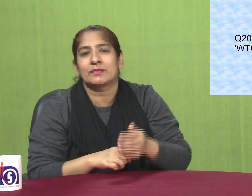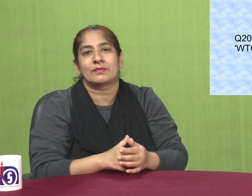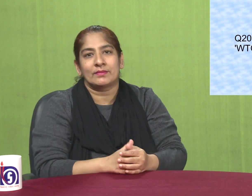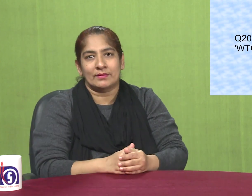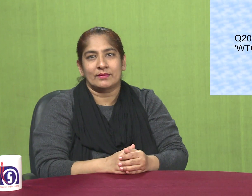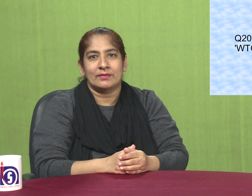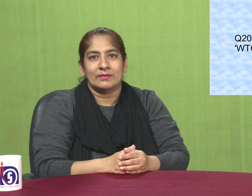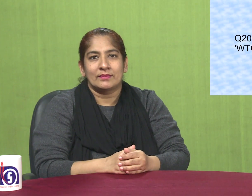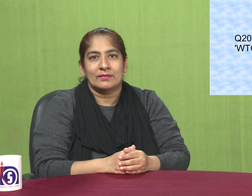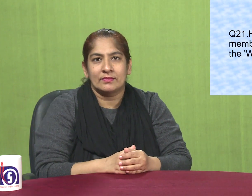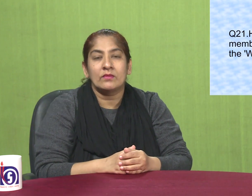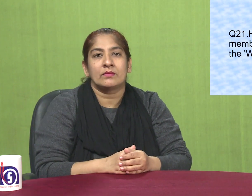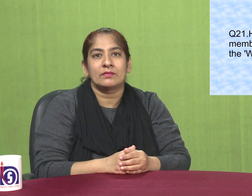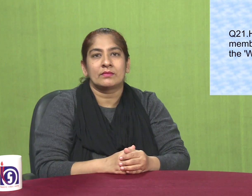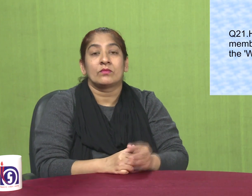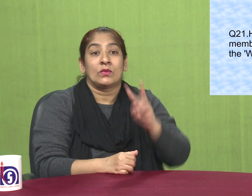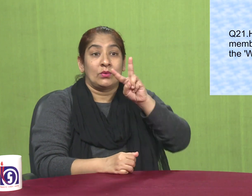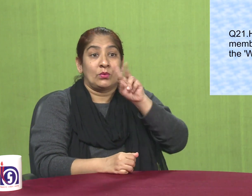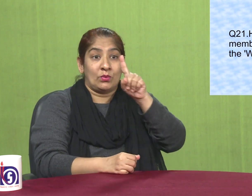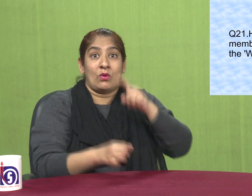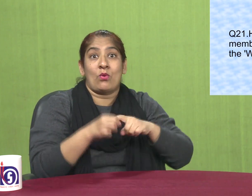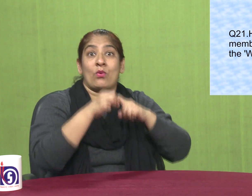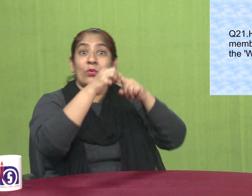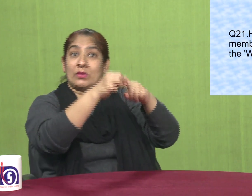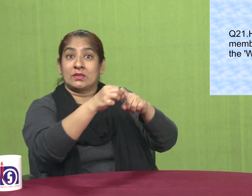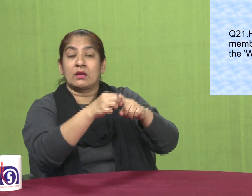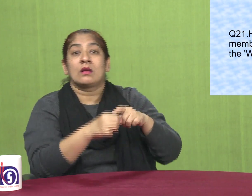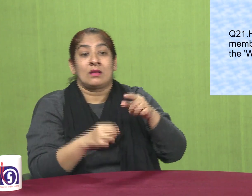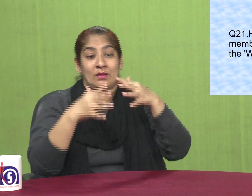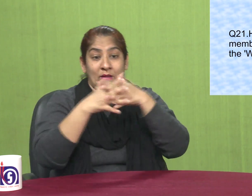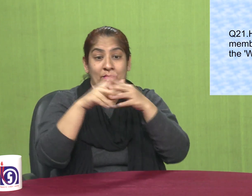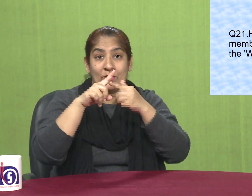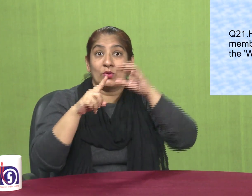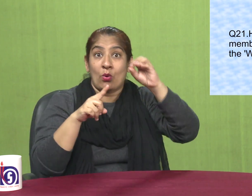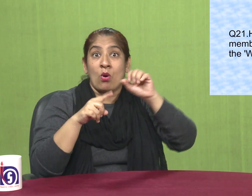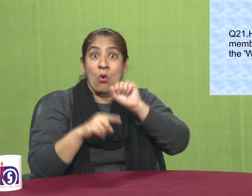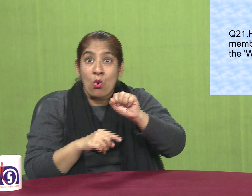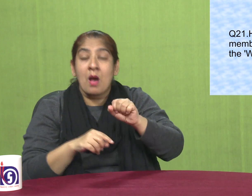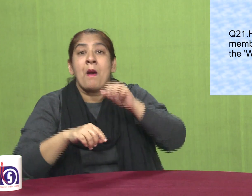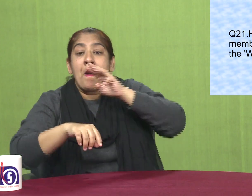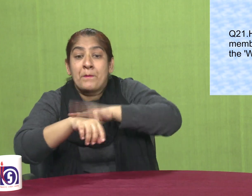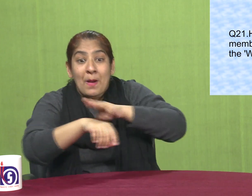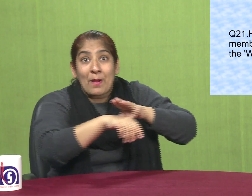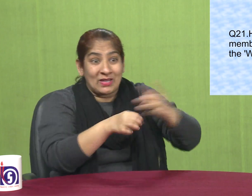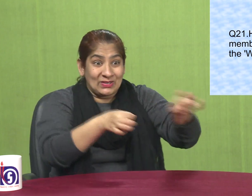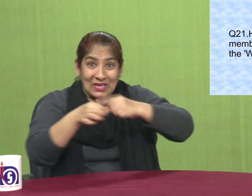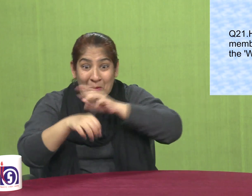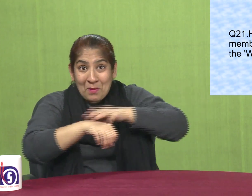question number 21 how many members are there in